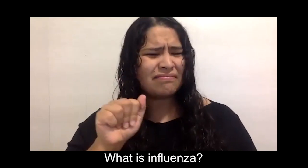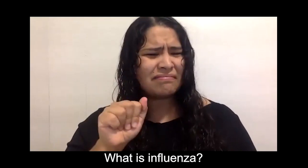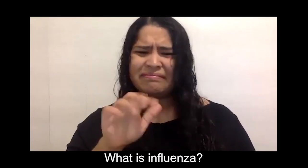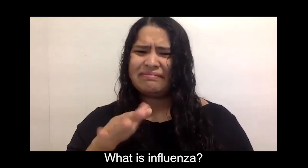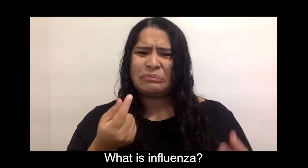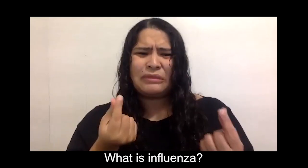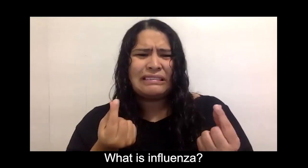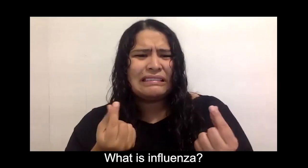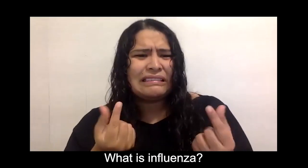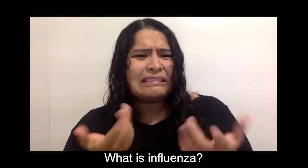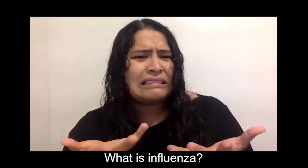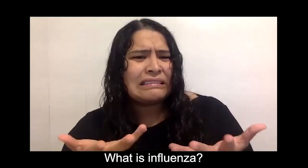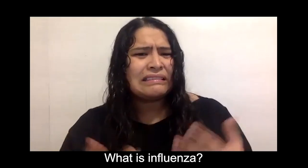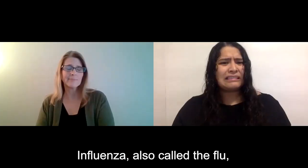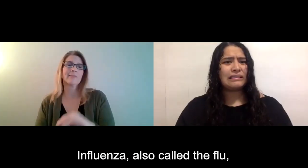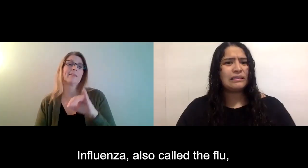What is influenza?